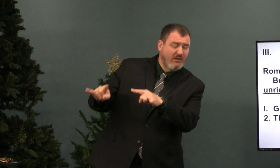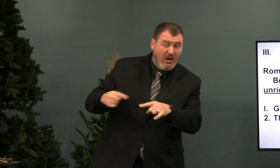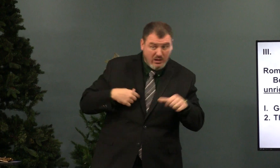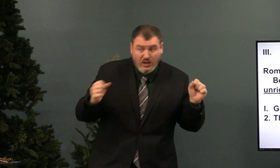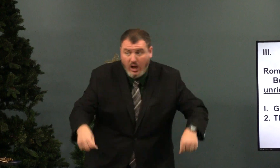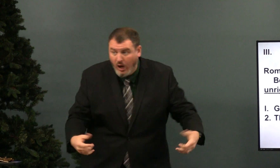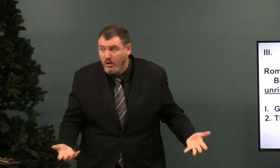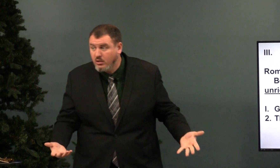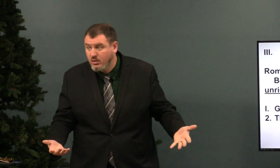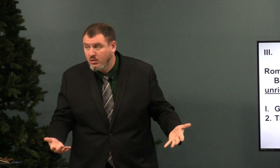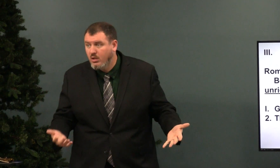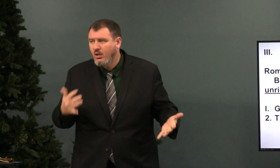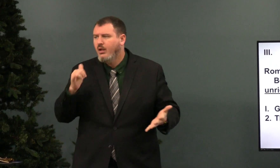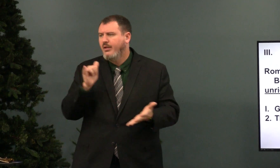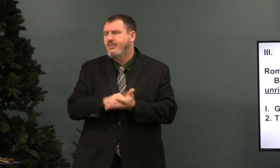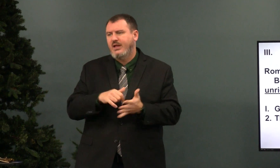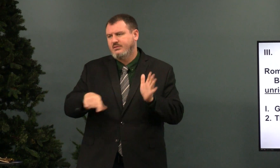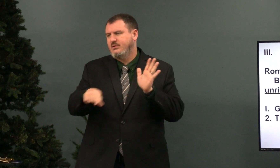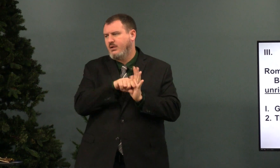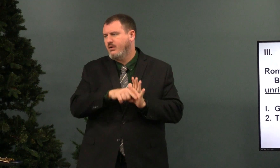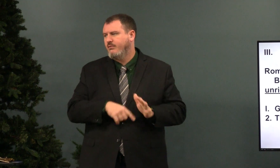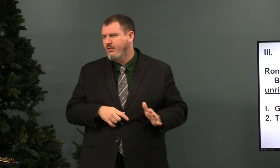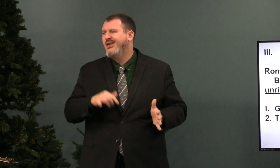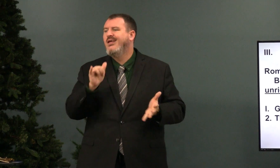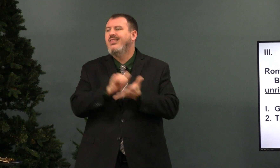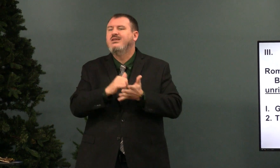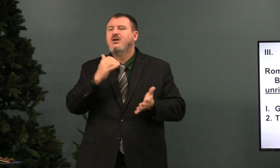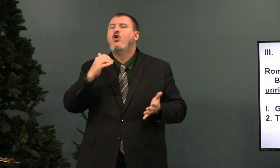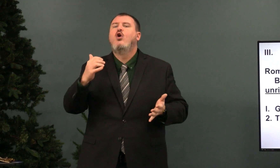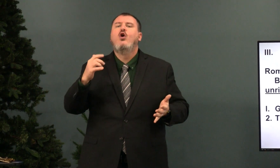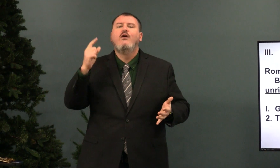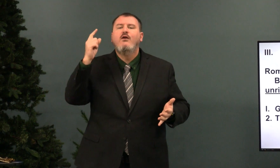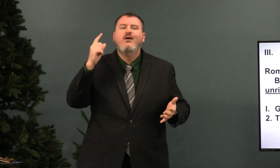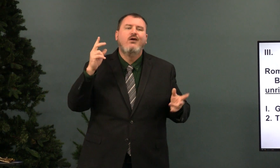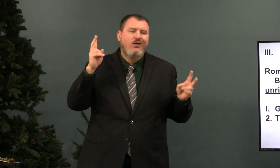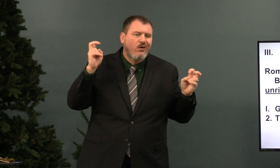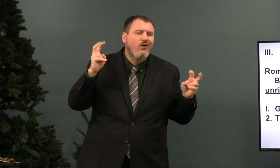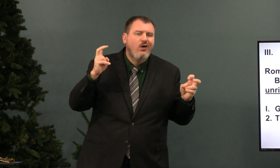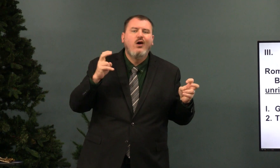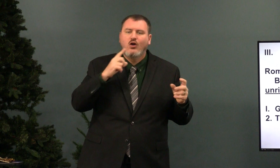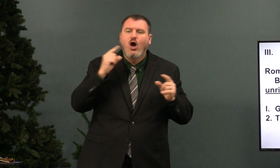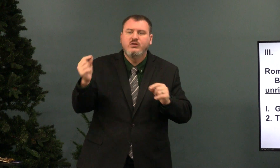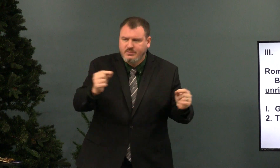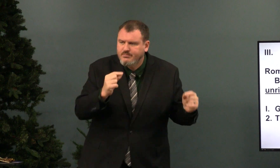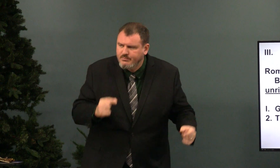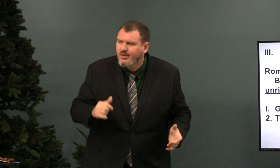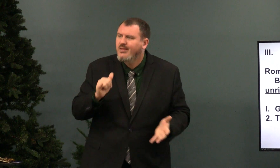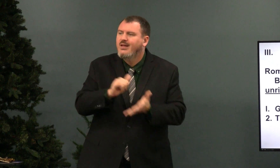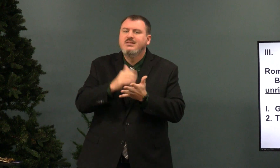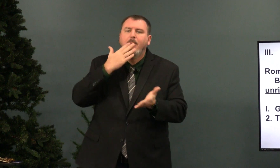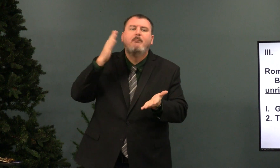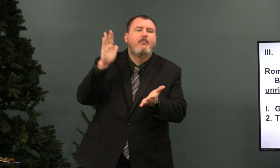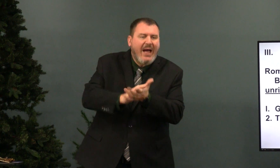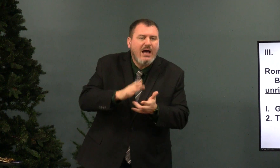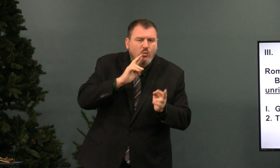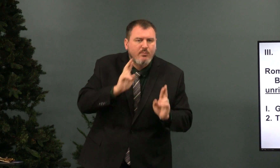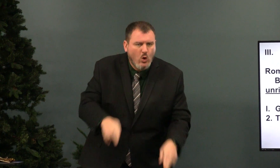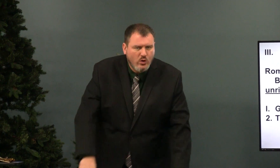and laughed and made fun of them. I could have, and that's negative. That is gossip. That